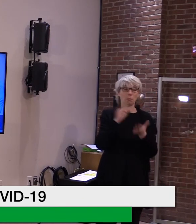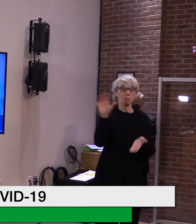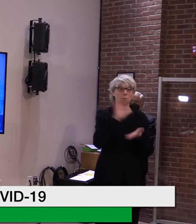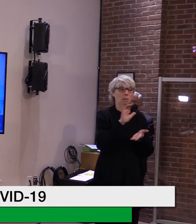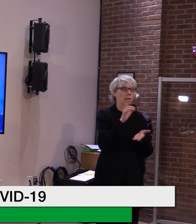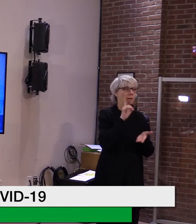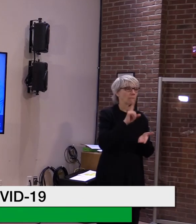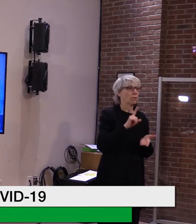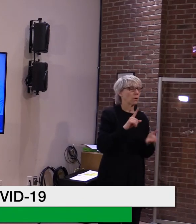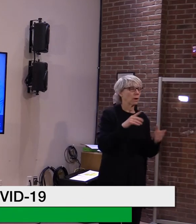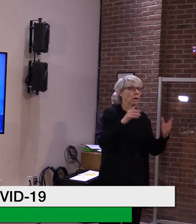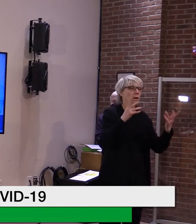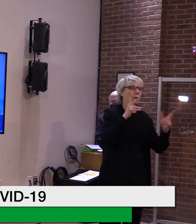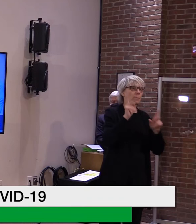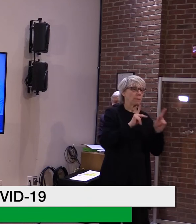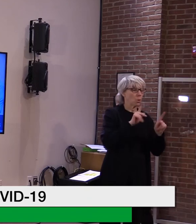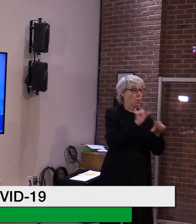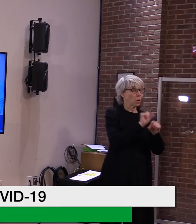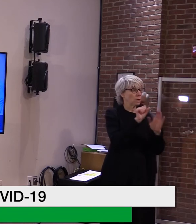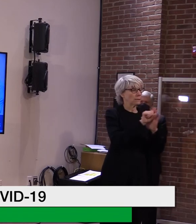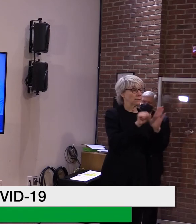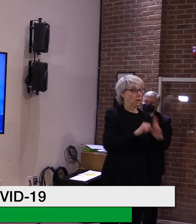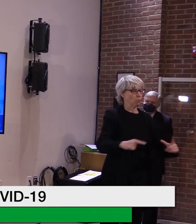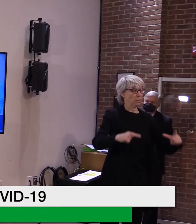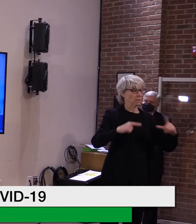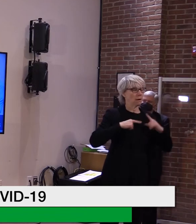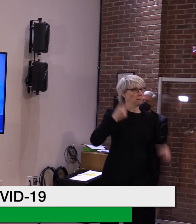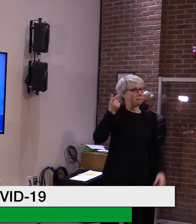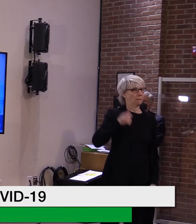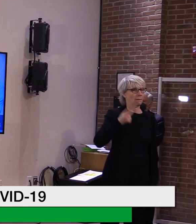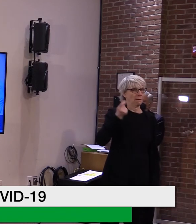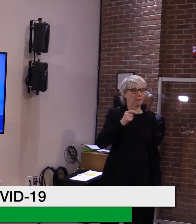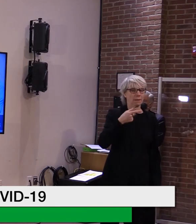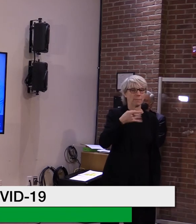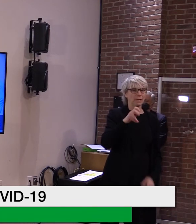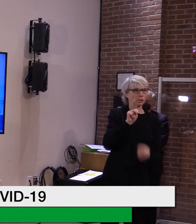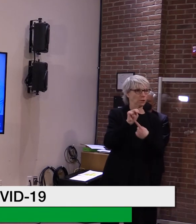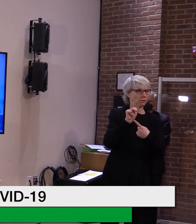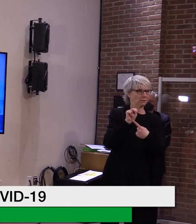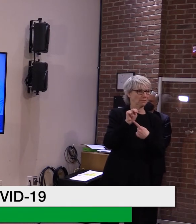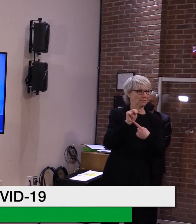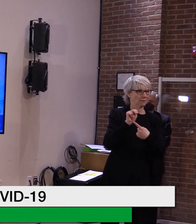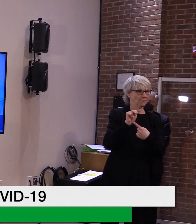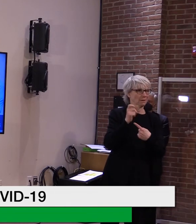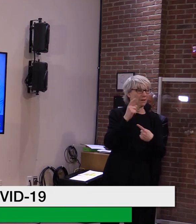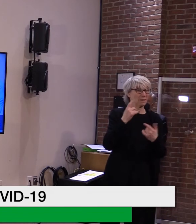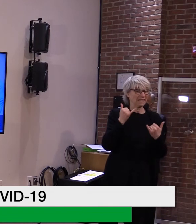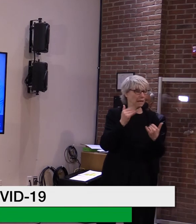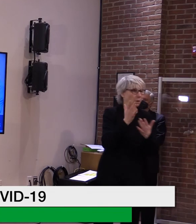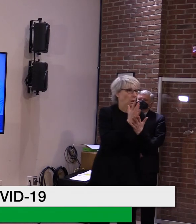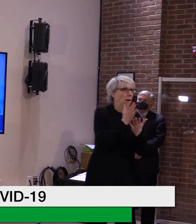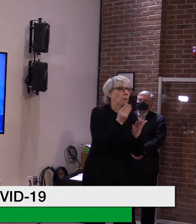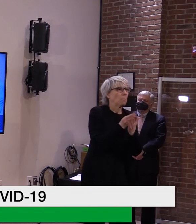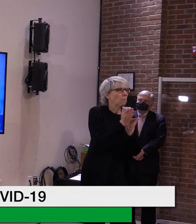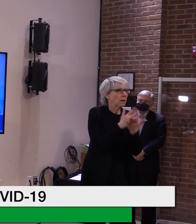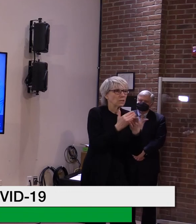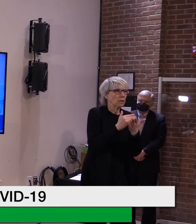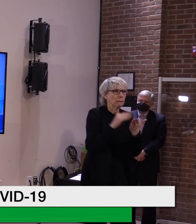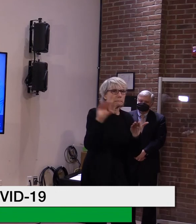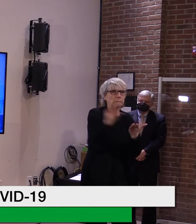chunk on pensions, which would mean that they wouldn't have to put as much from the budget, you know, how this would work.